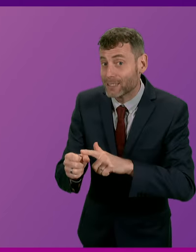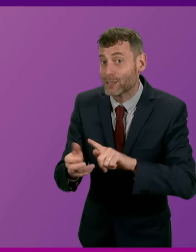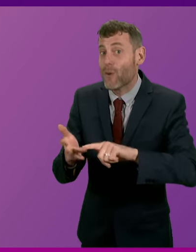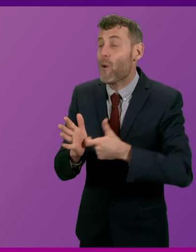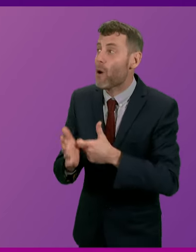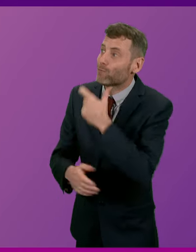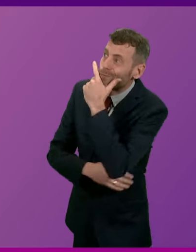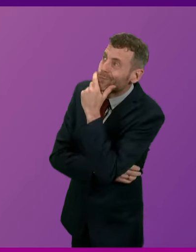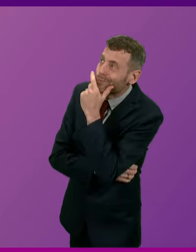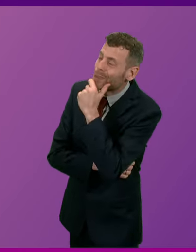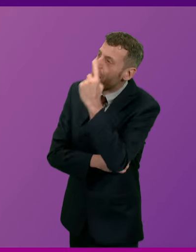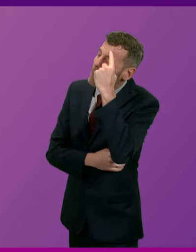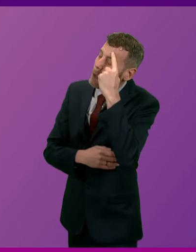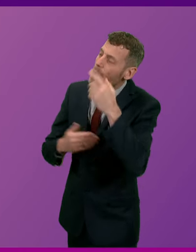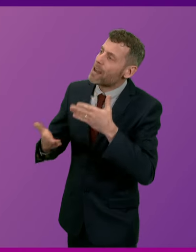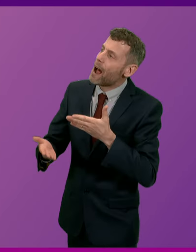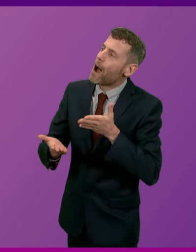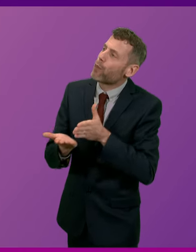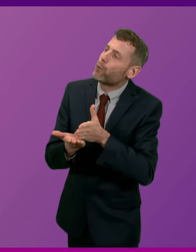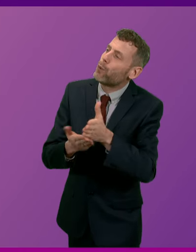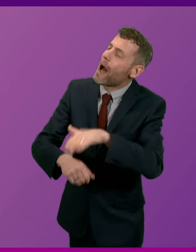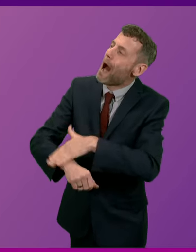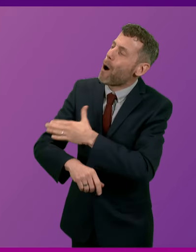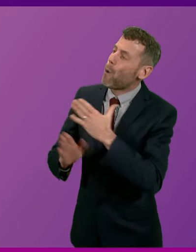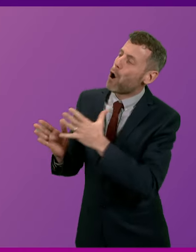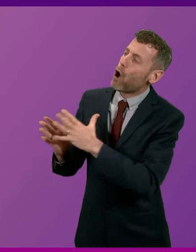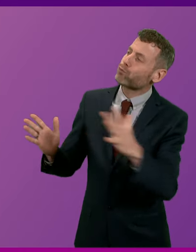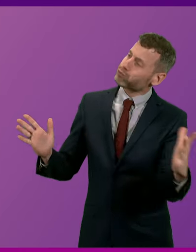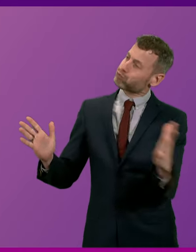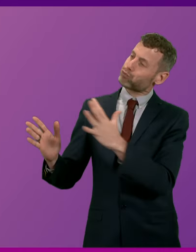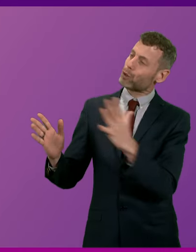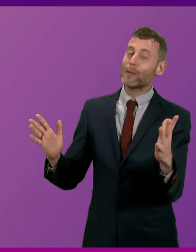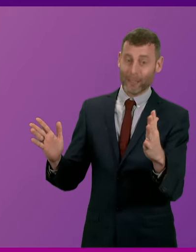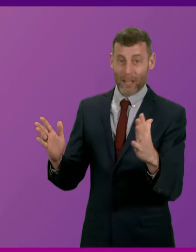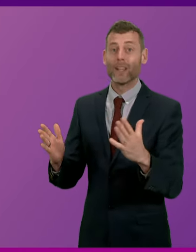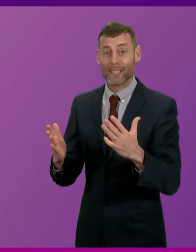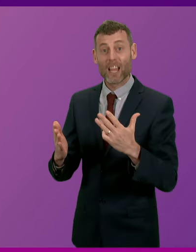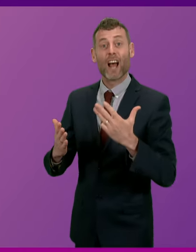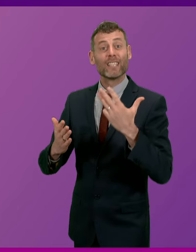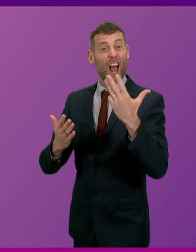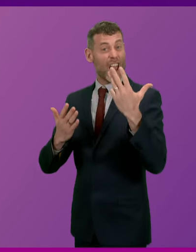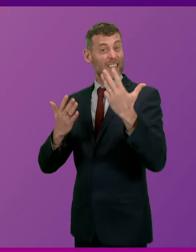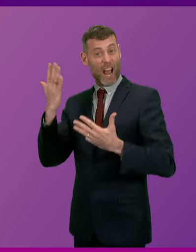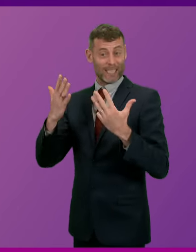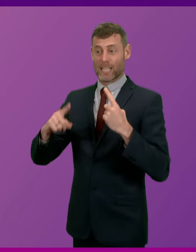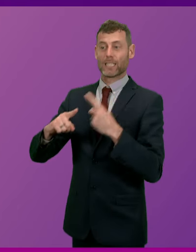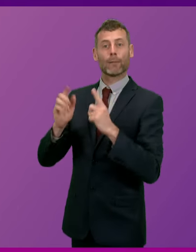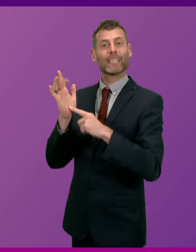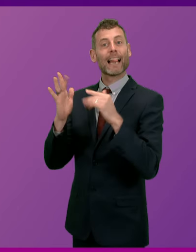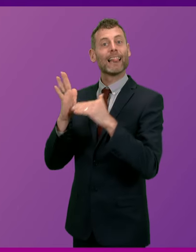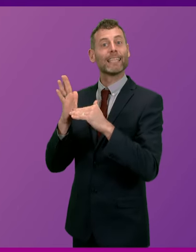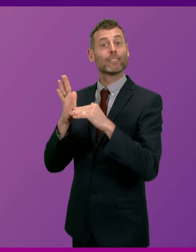well, it lasted, another way of putting it, Presiding Officer, is it lasted 19 Liz Trusses, Presiding Officer.